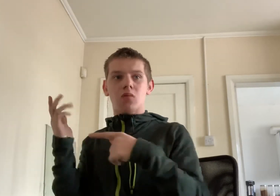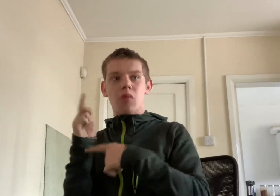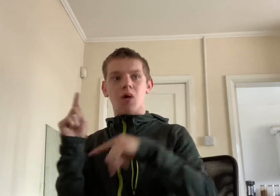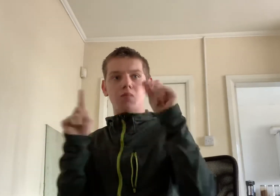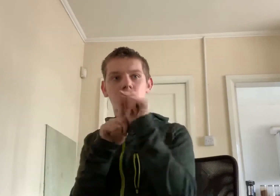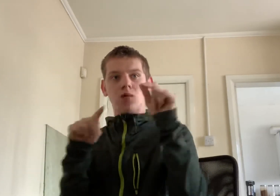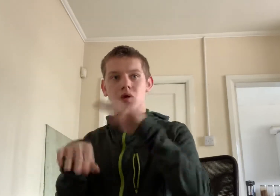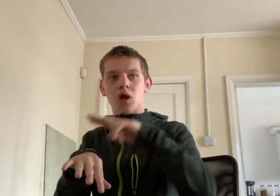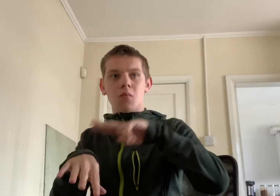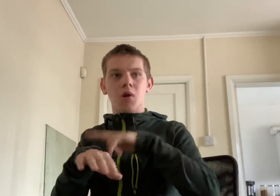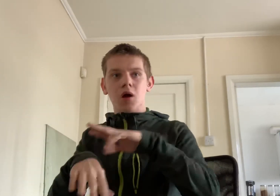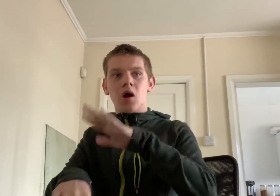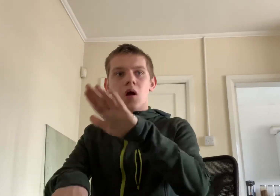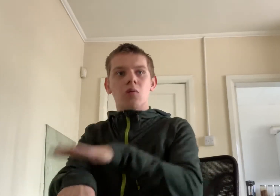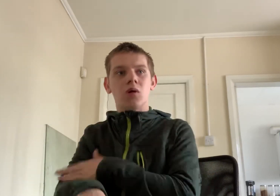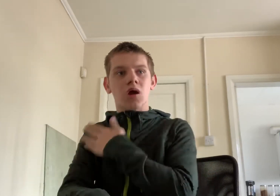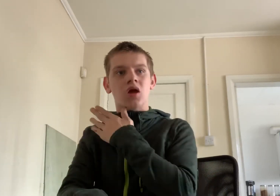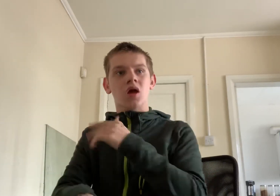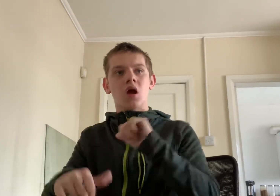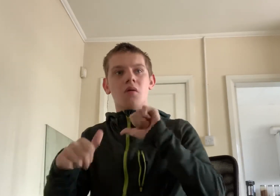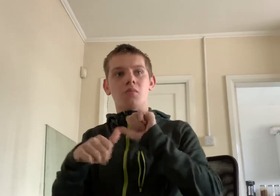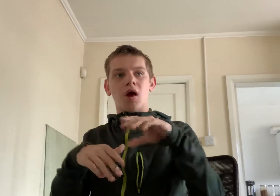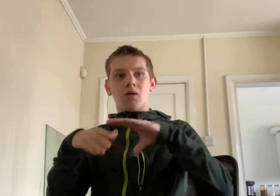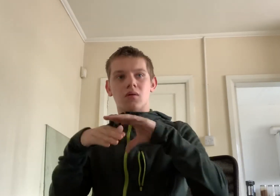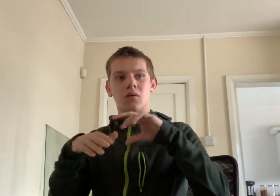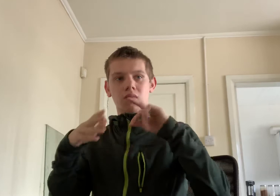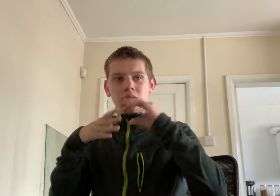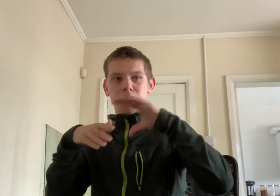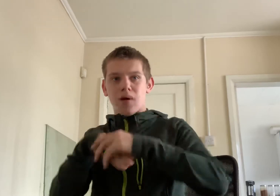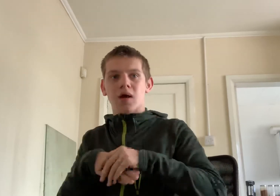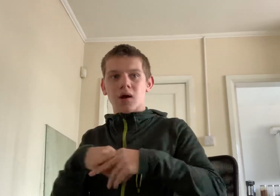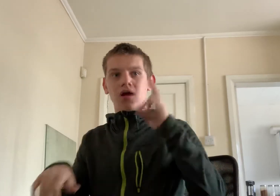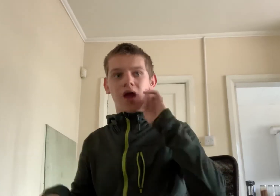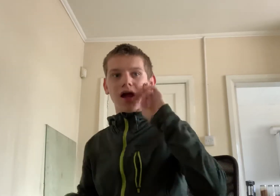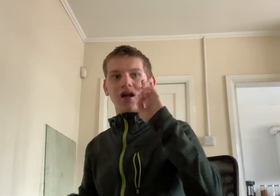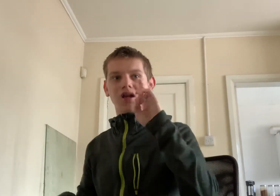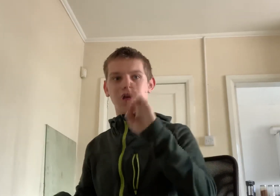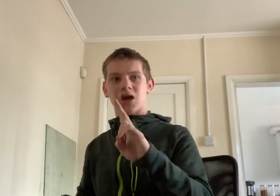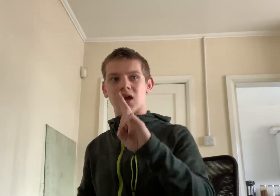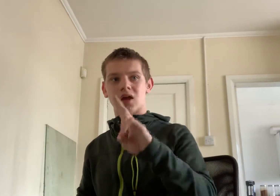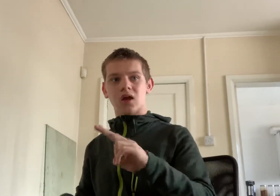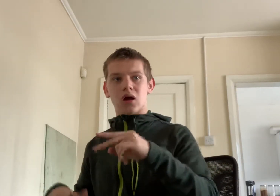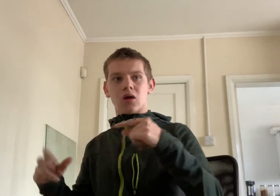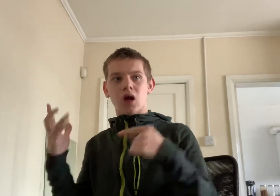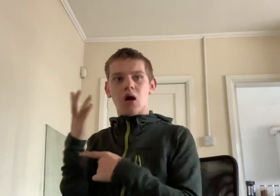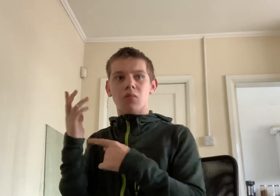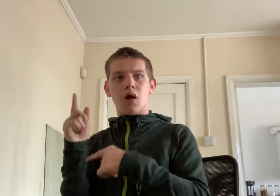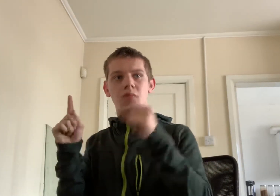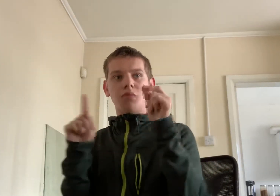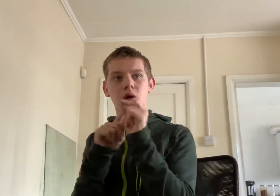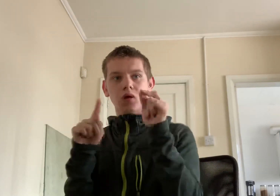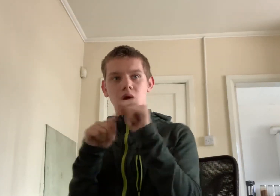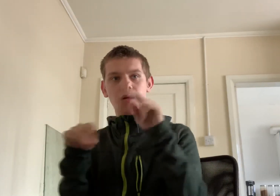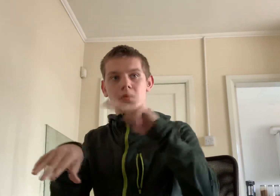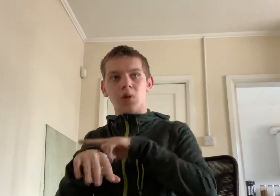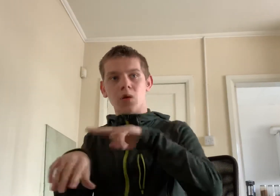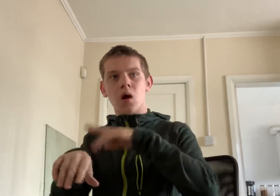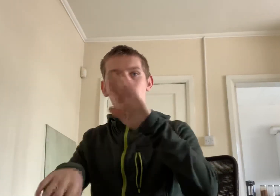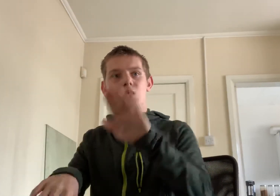and Percy, blue and